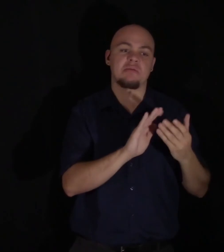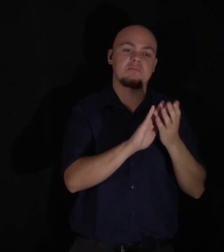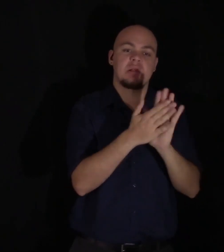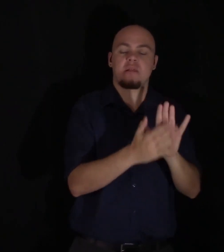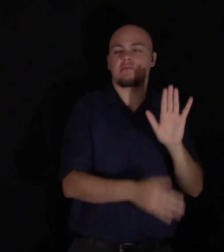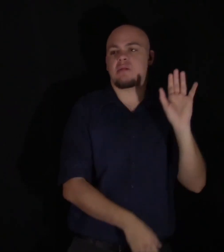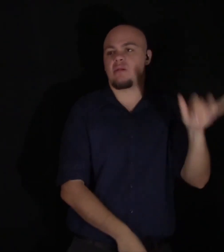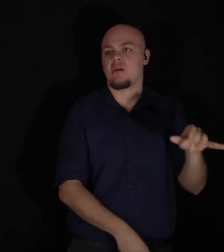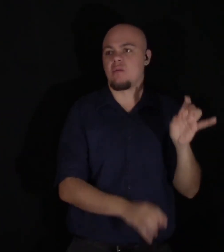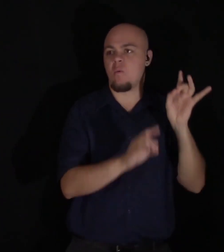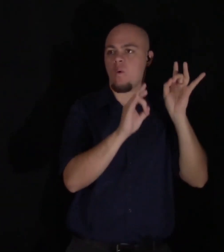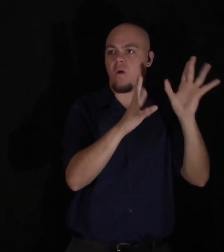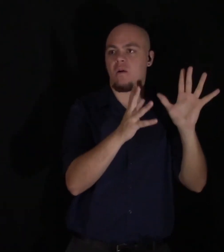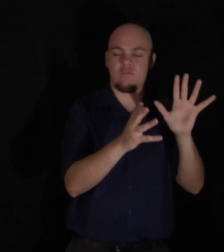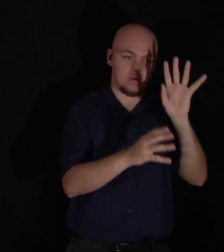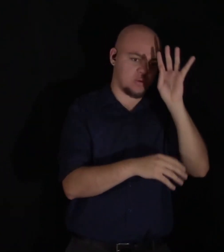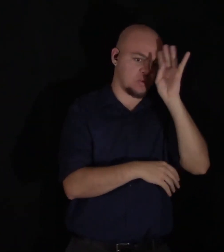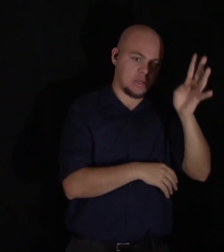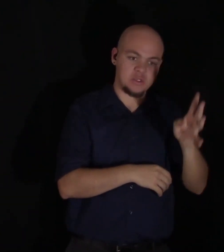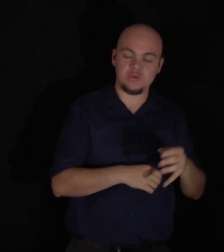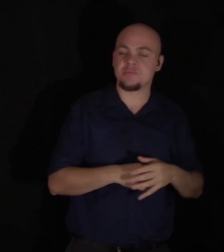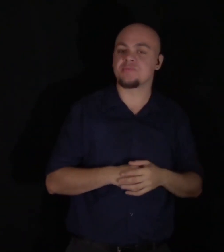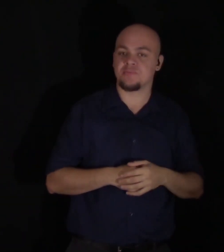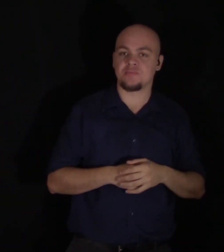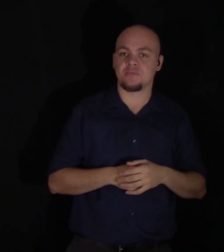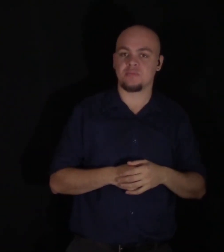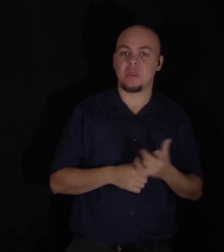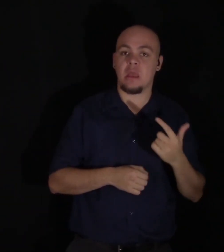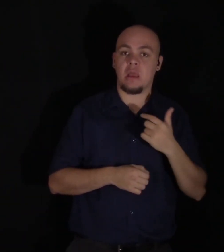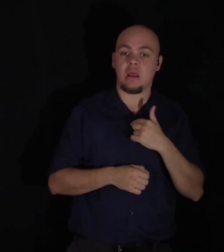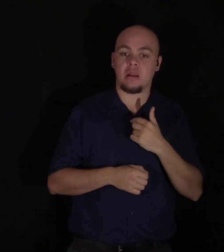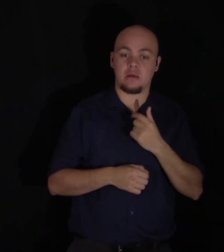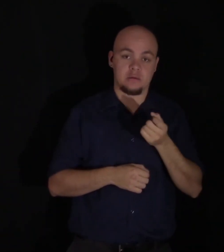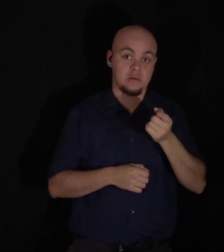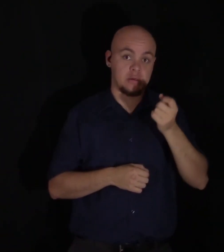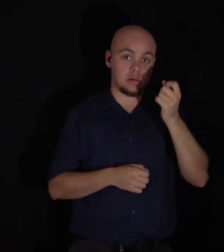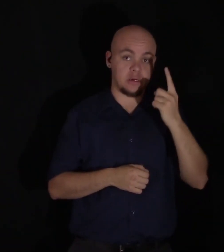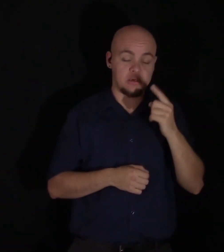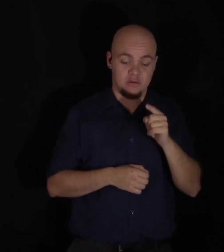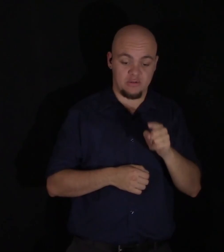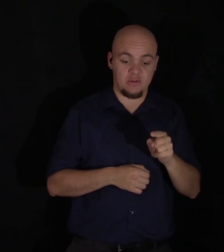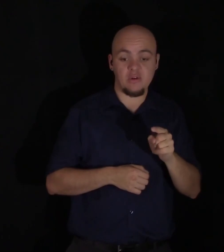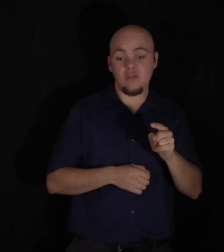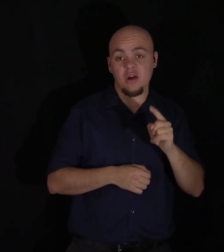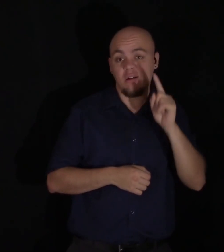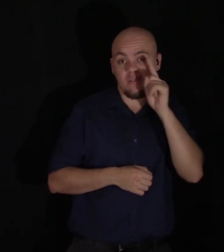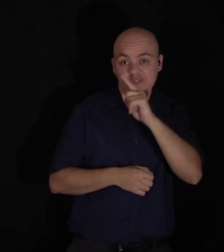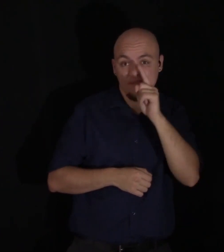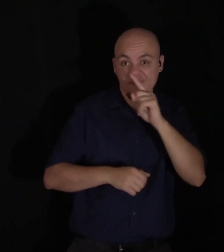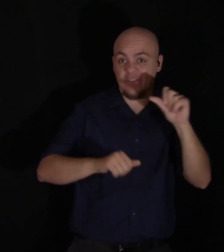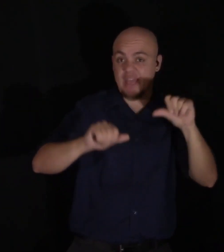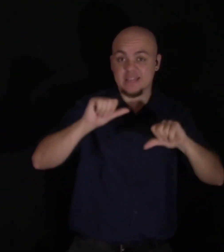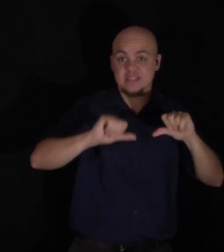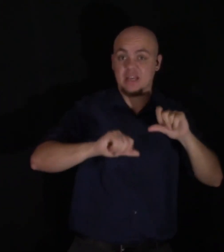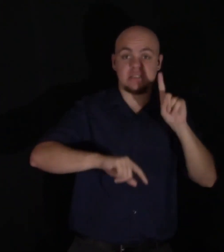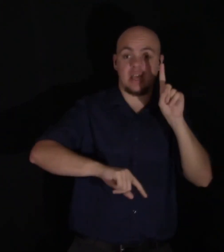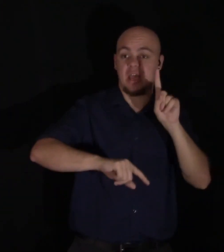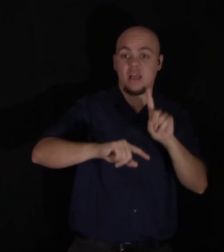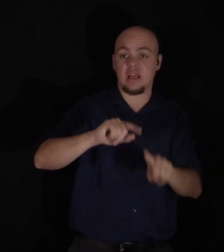creation, and entertained the great disdain for a would-be science which could never even step within the threshold of